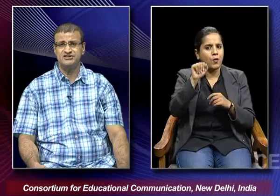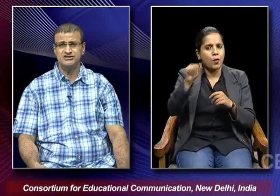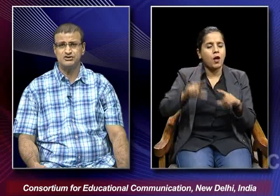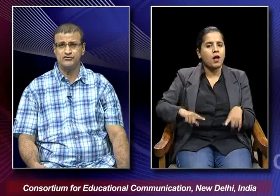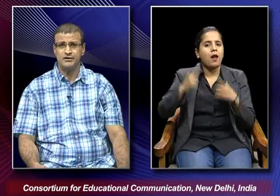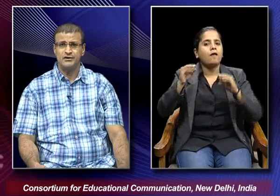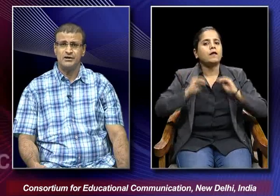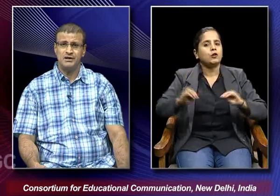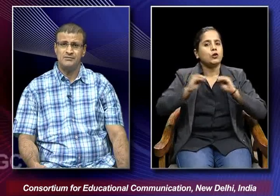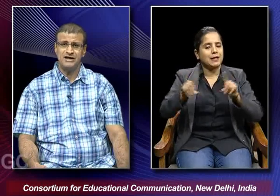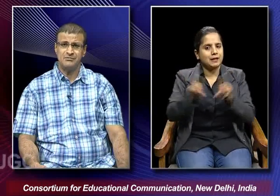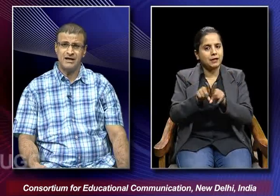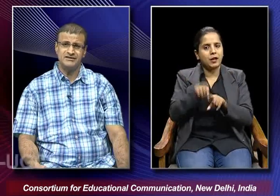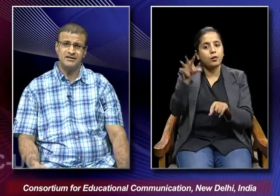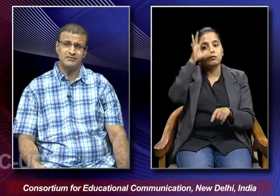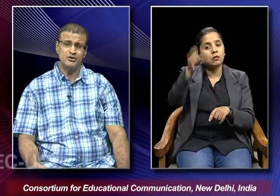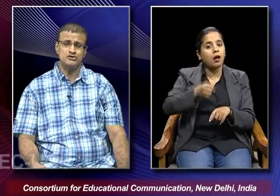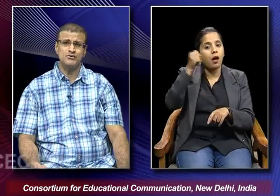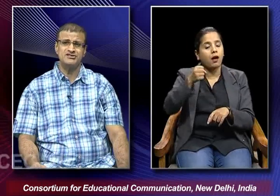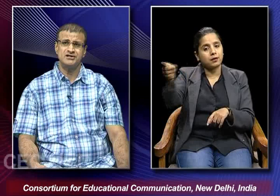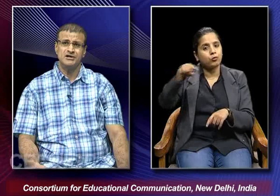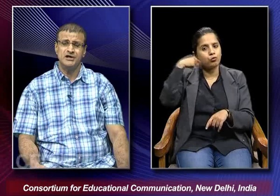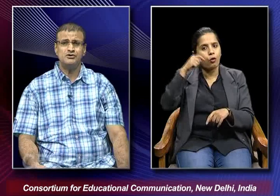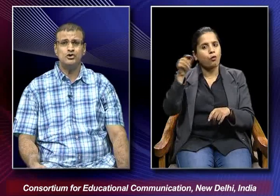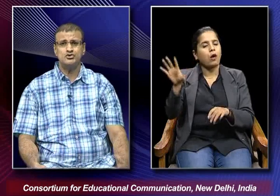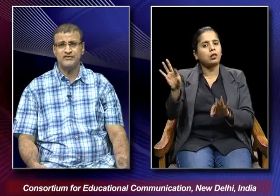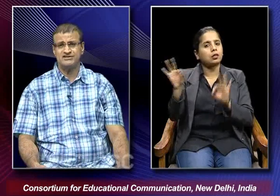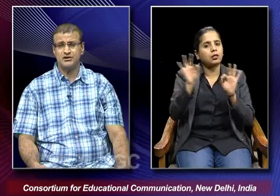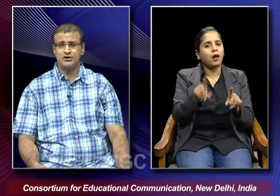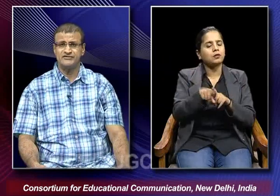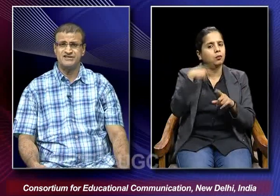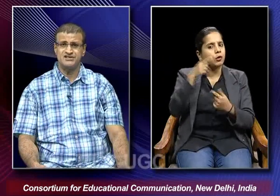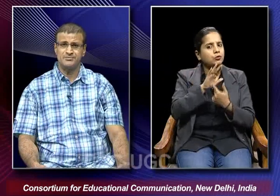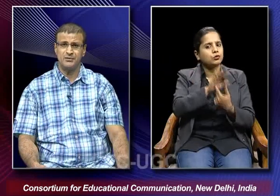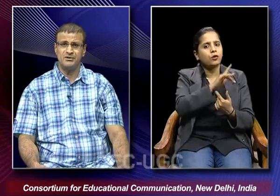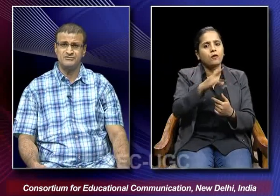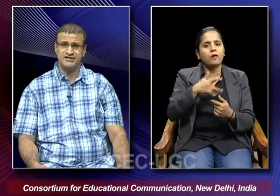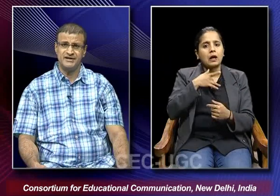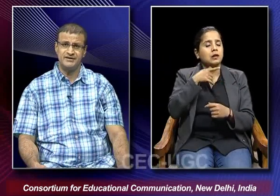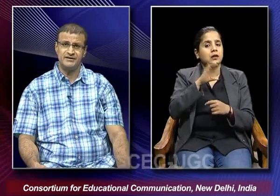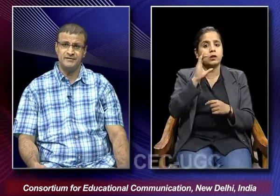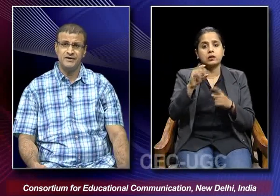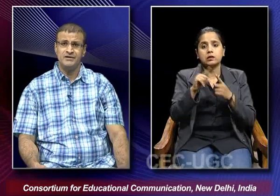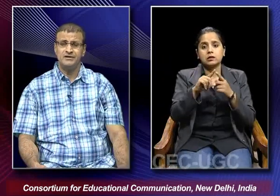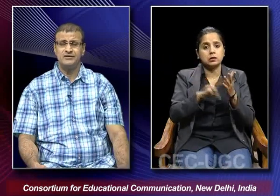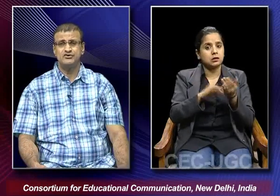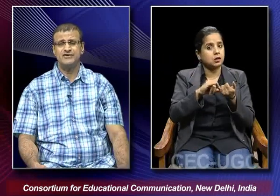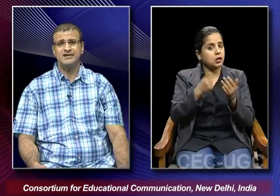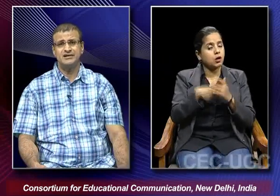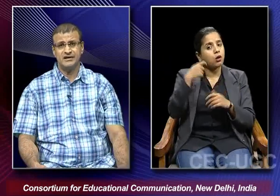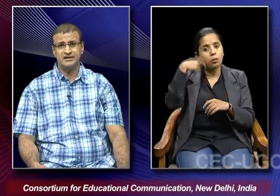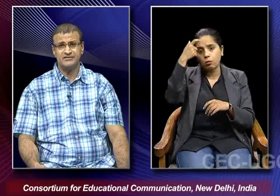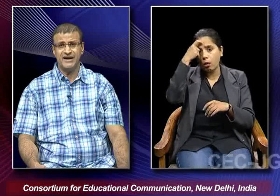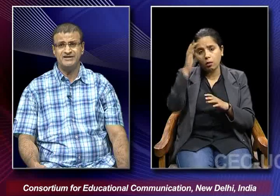and teachings of Mahatma Gandhi. And because of which it also faced a lot of censor problems and it was